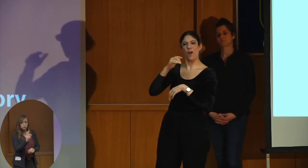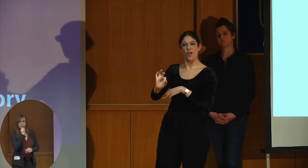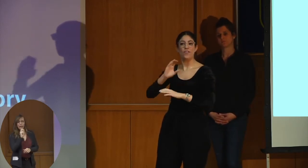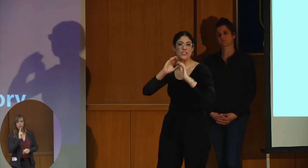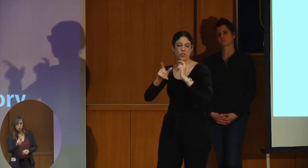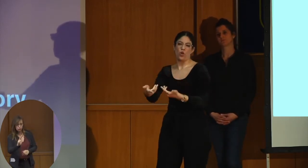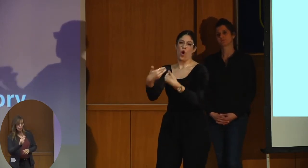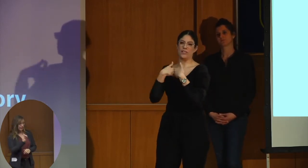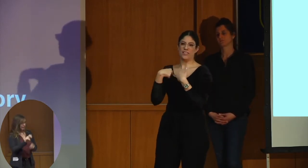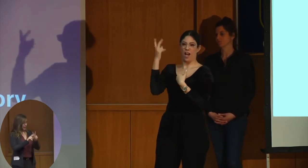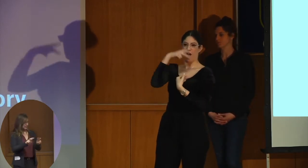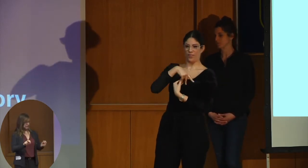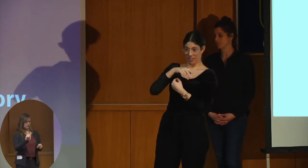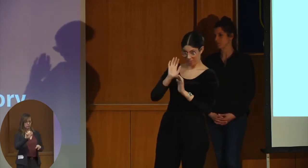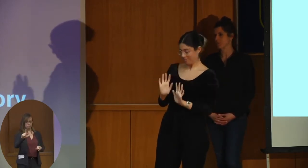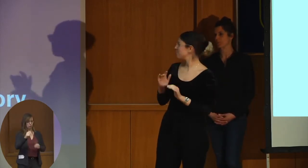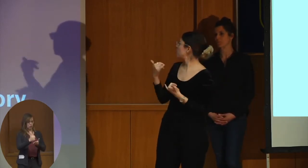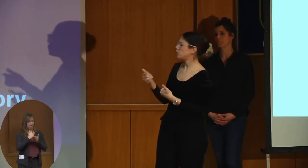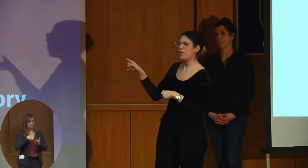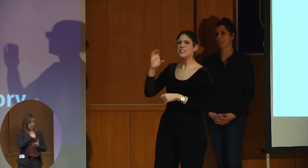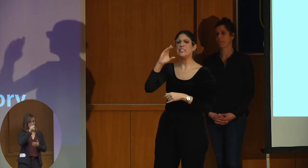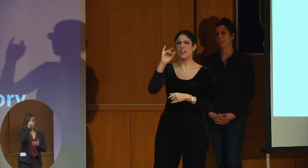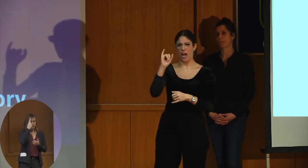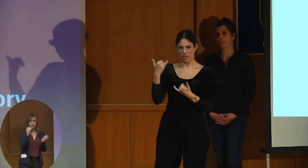this assessment tool helps us understand more about the language.